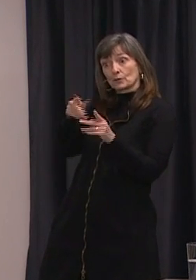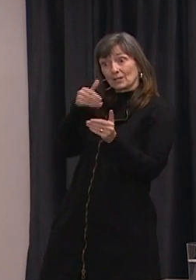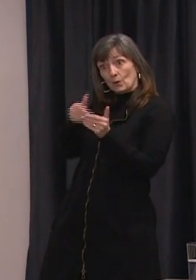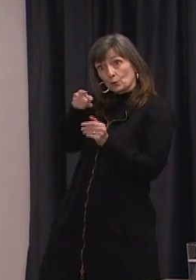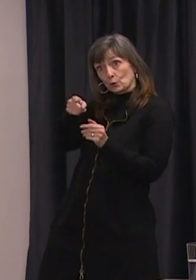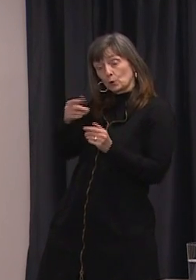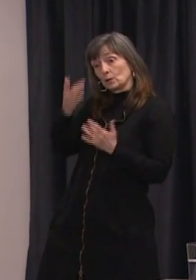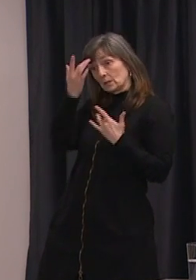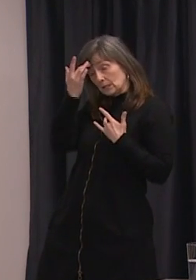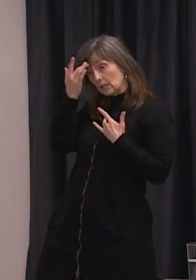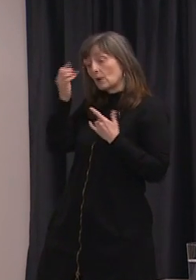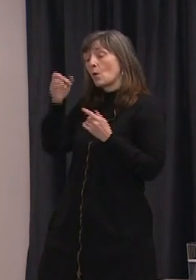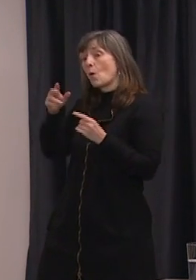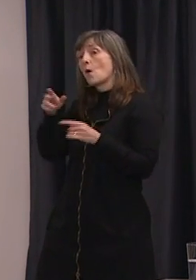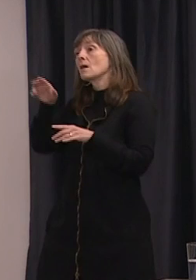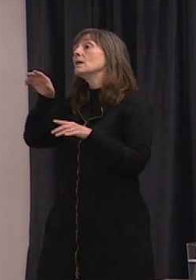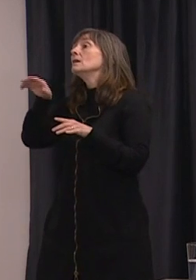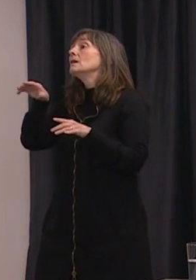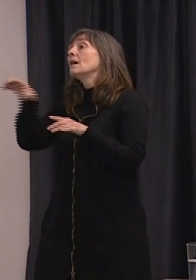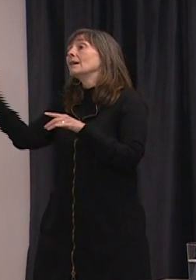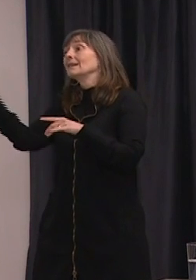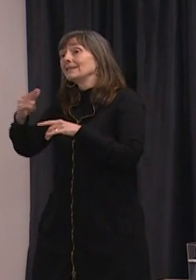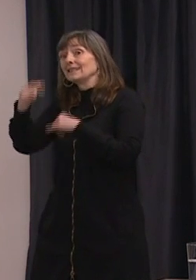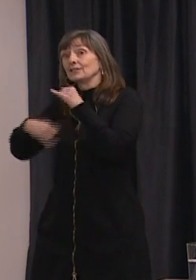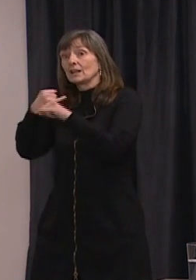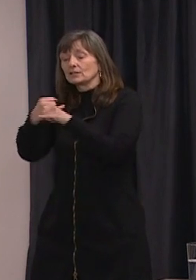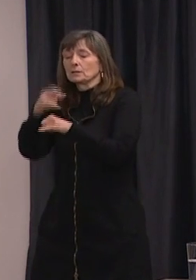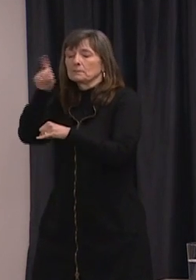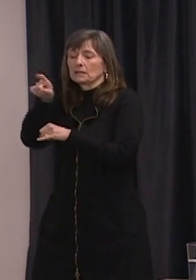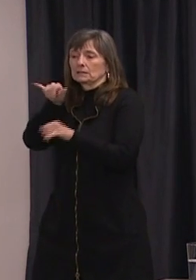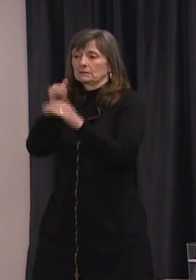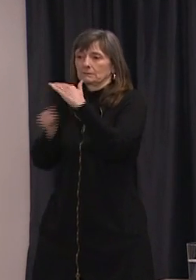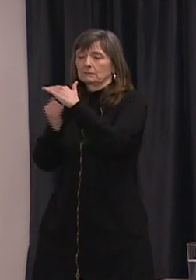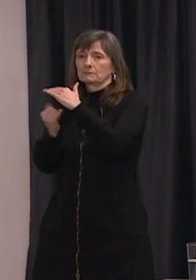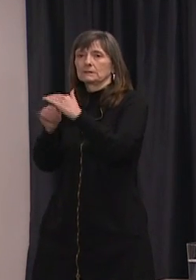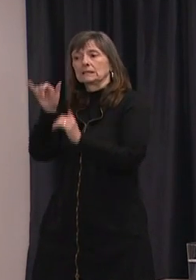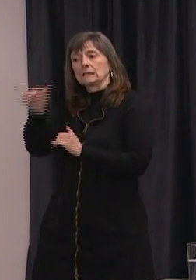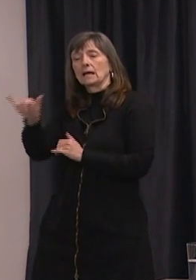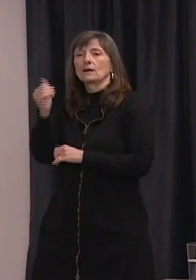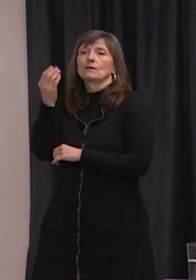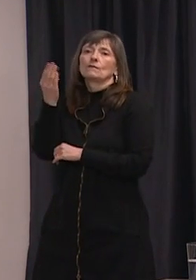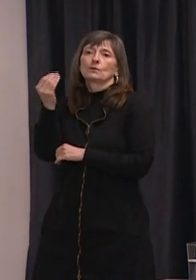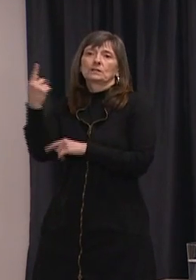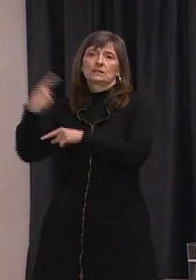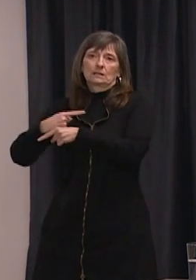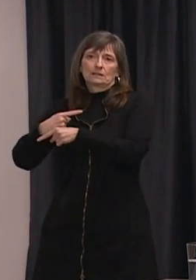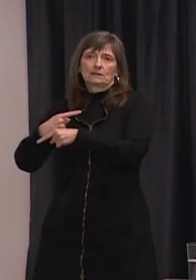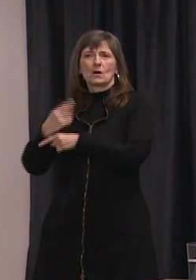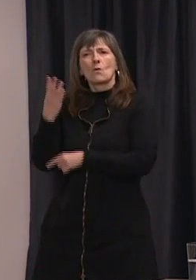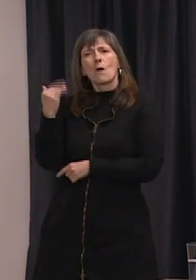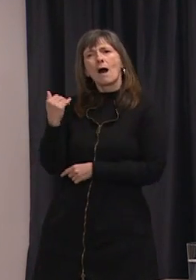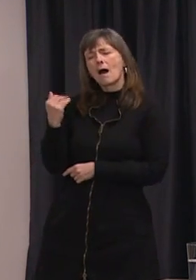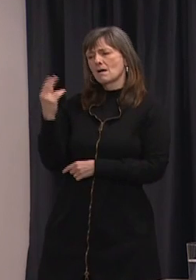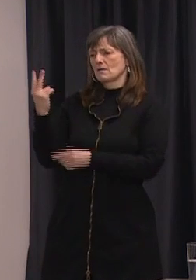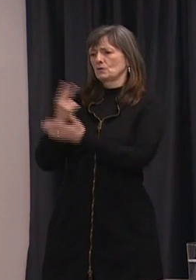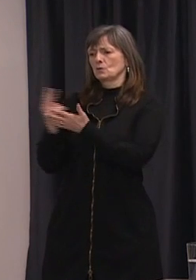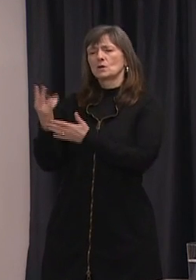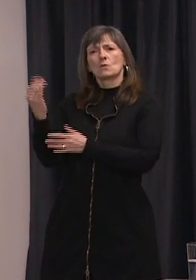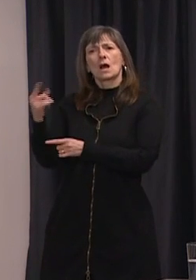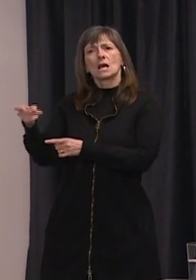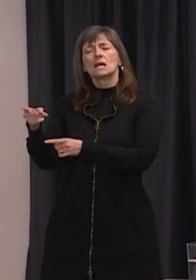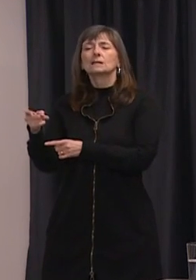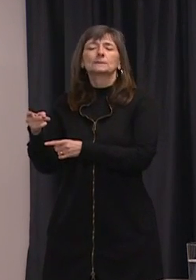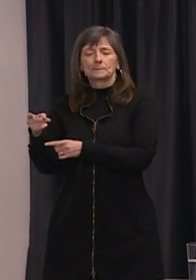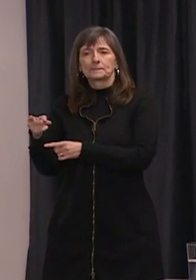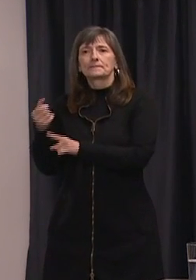We need the 14-day isolation because this is the incubation period of the virus. Most people fall sick within five to